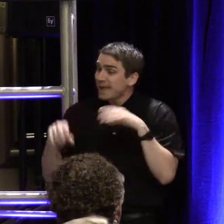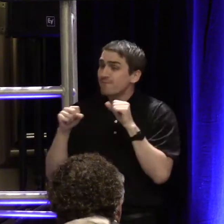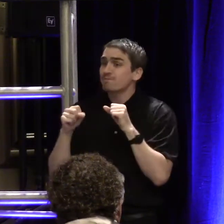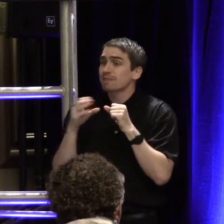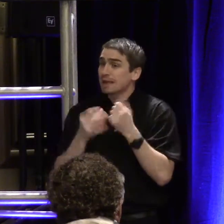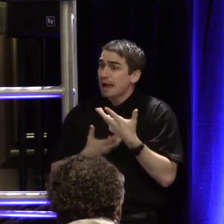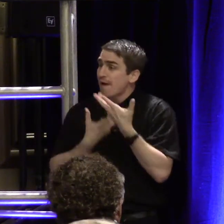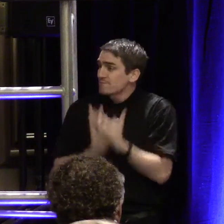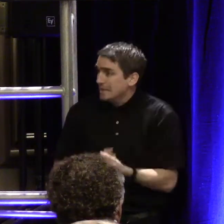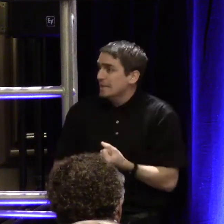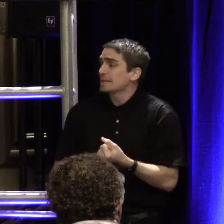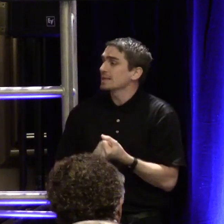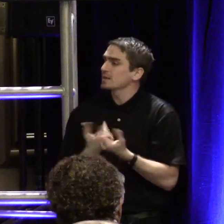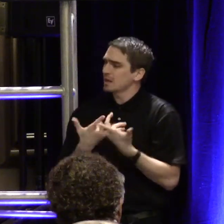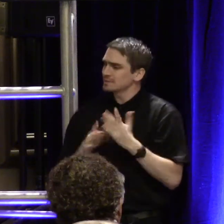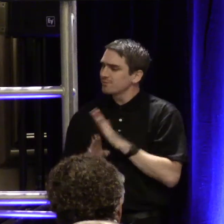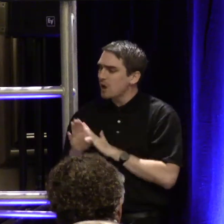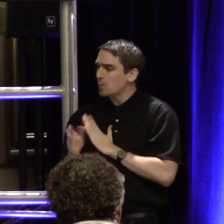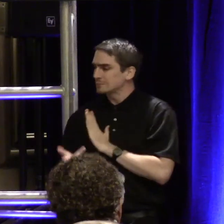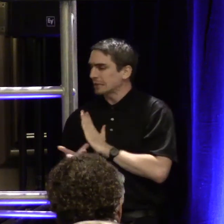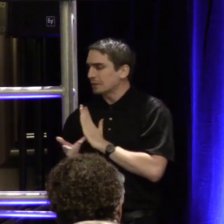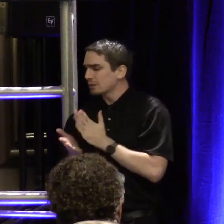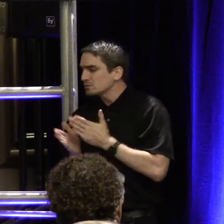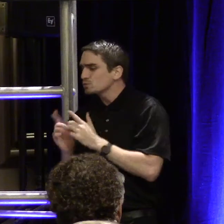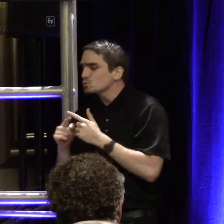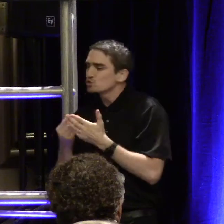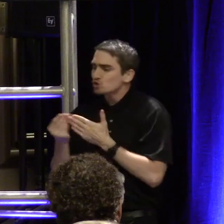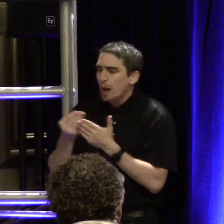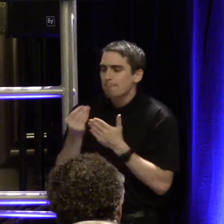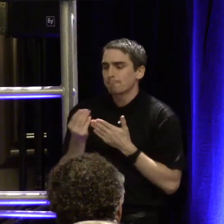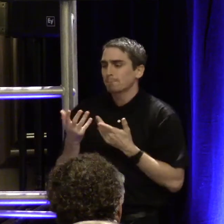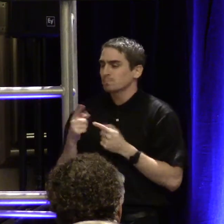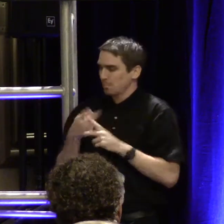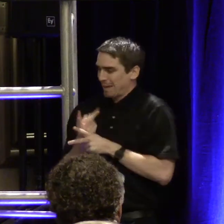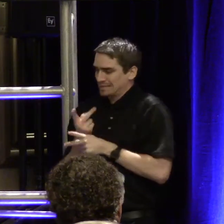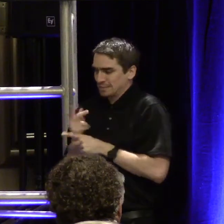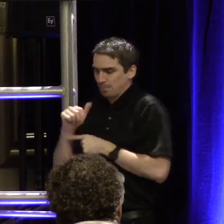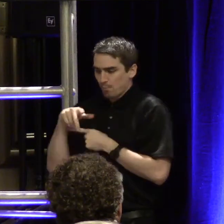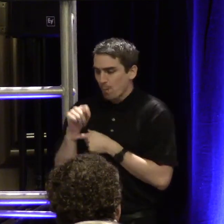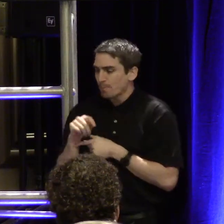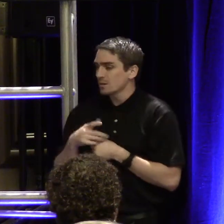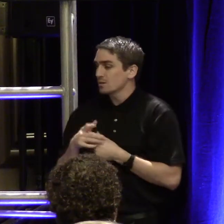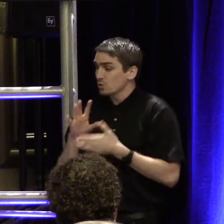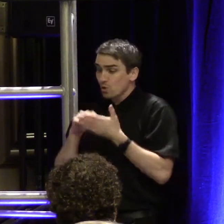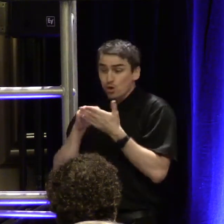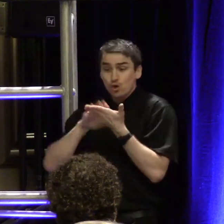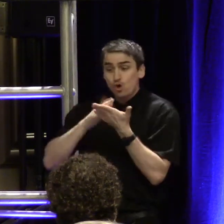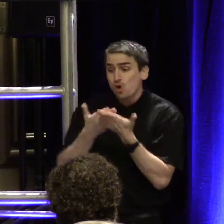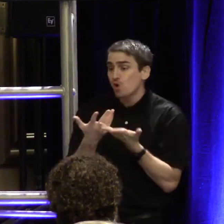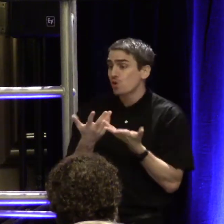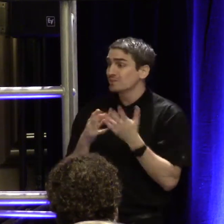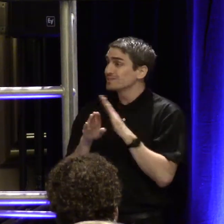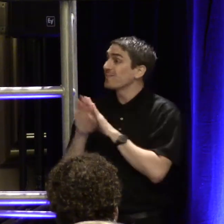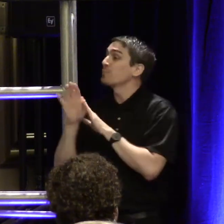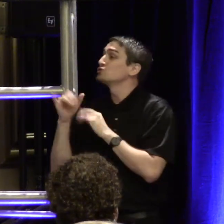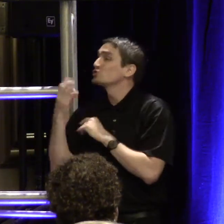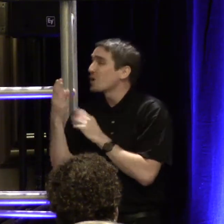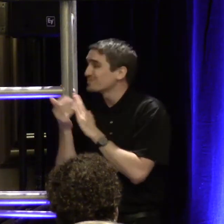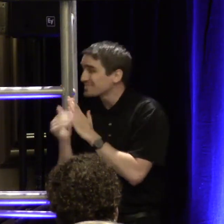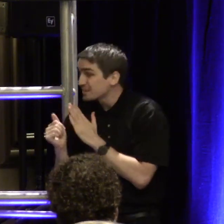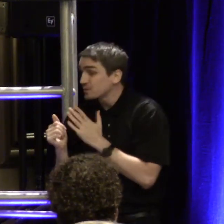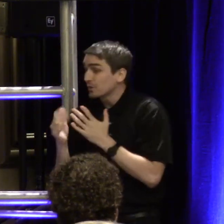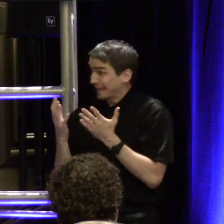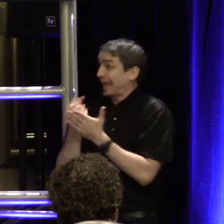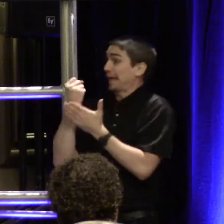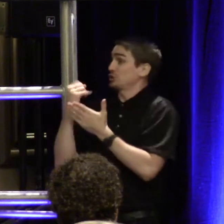developing techniques to shop and maintain an apartment, learning to cook, developing job skills, getting a